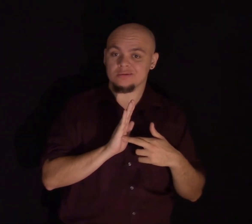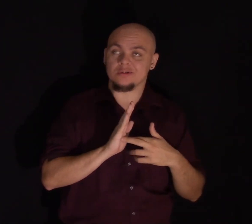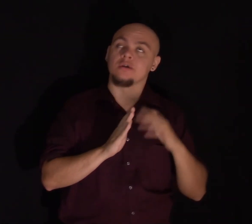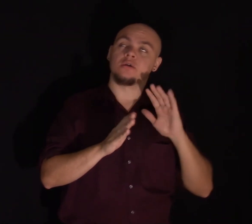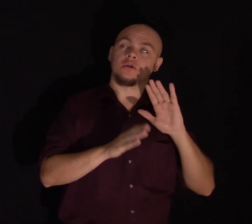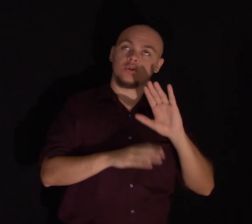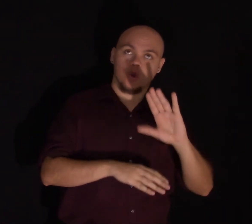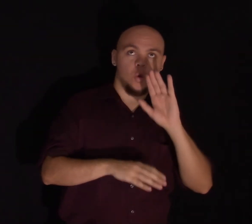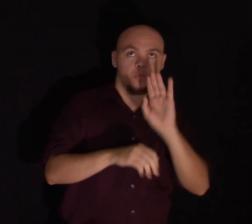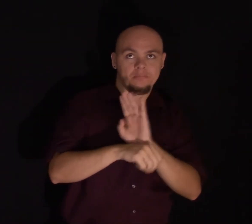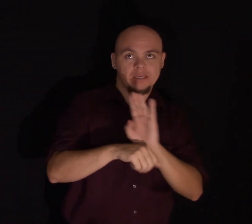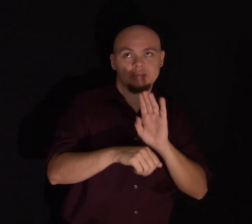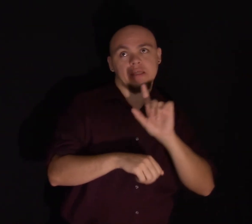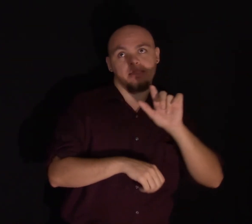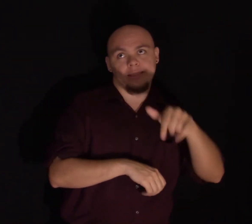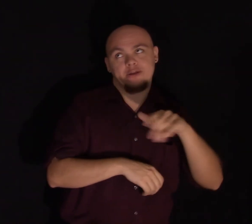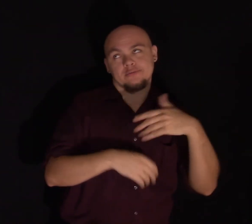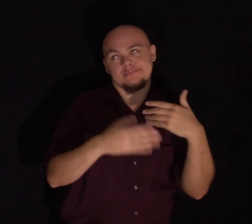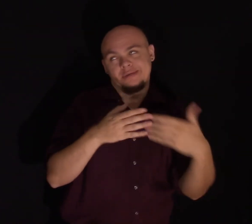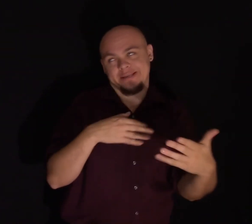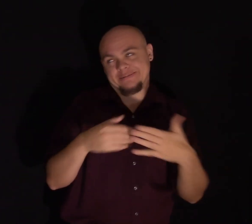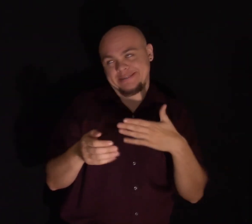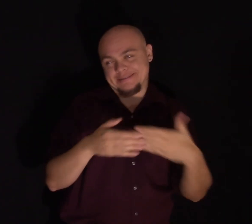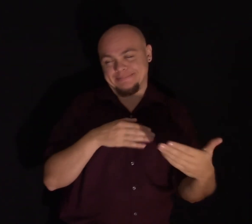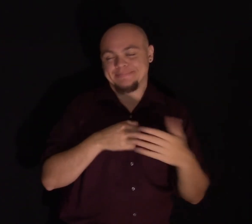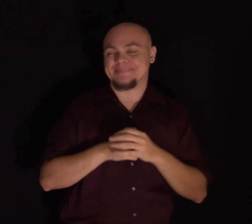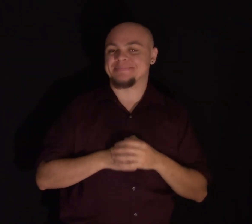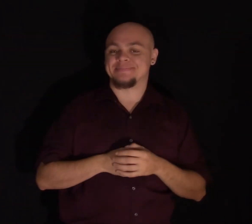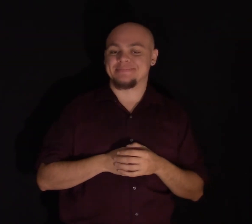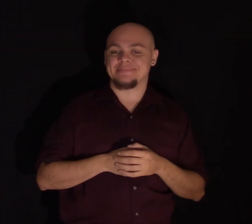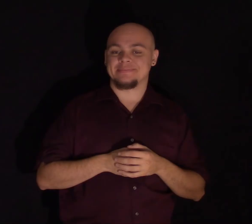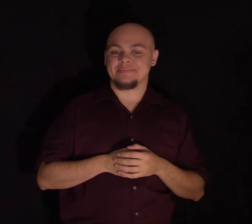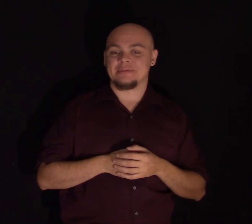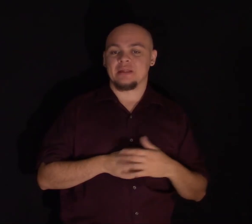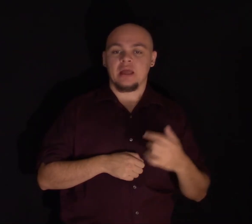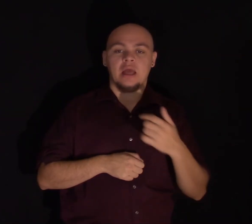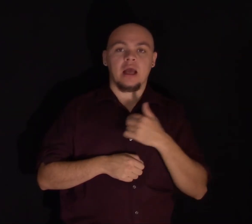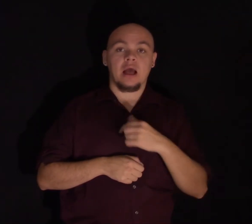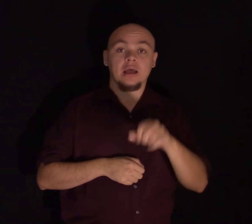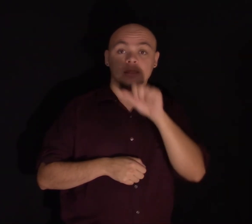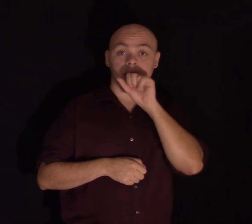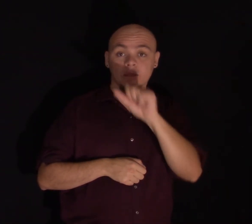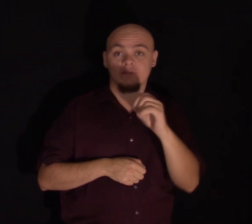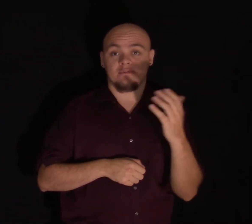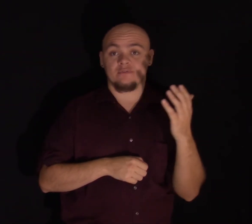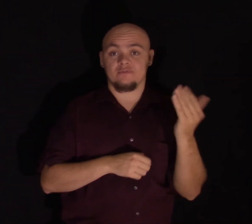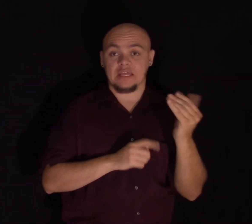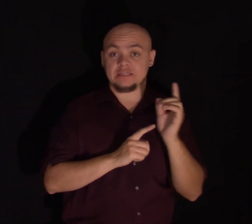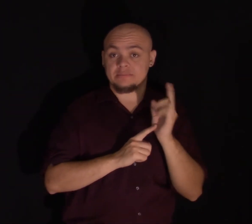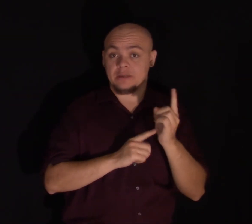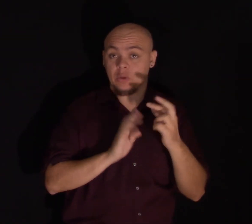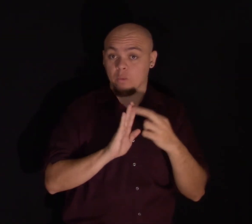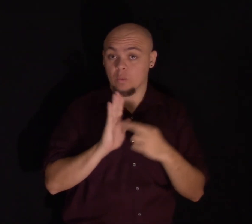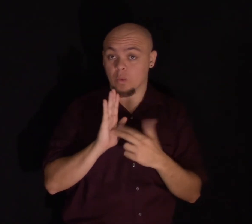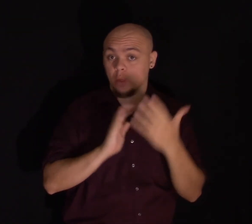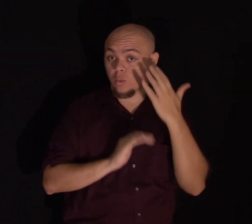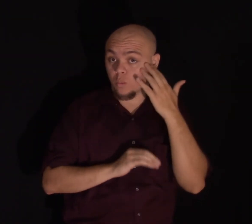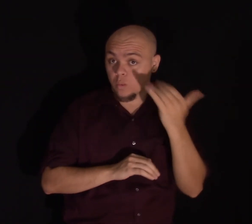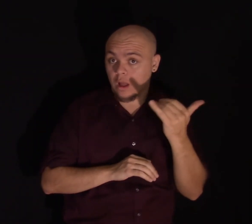perhaps talk about that afterwards. I really love the 15-minute rule because it works.